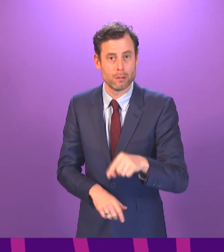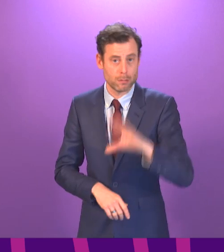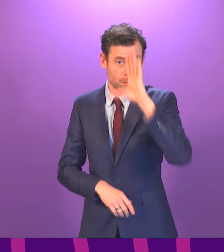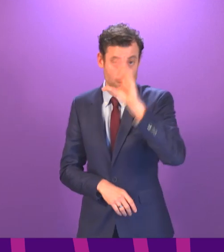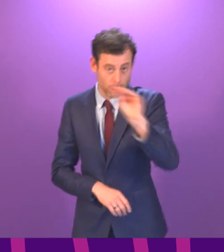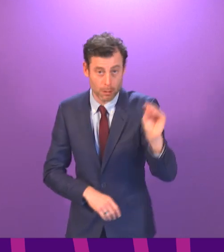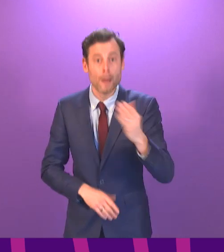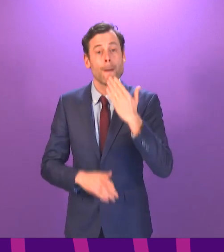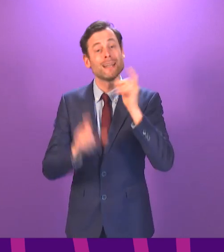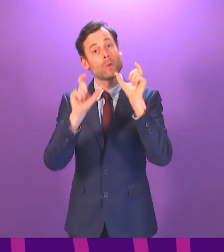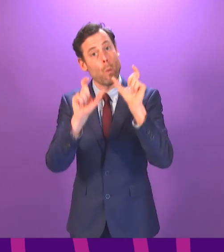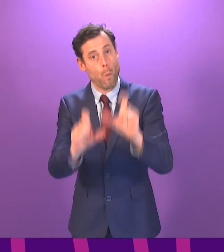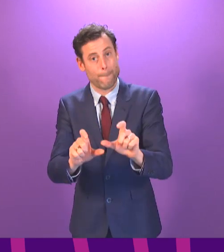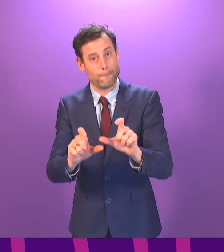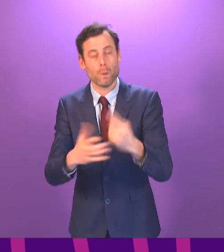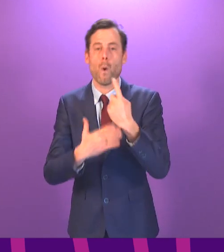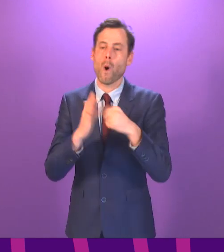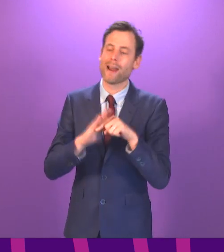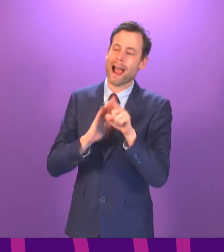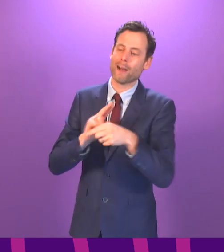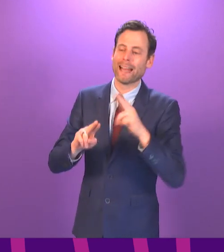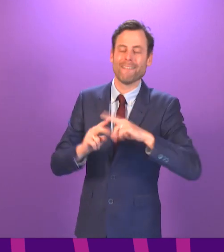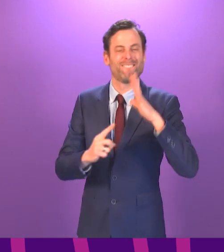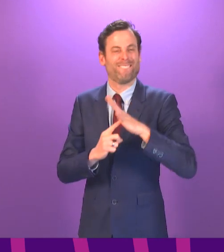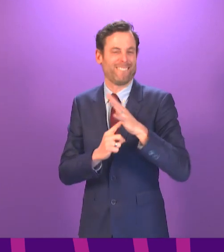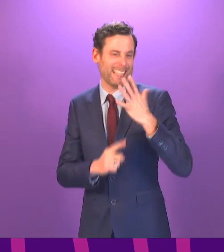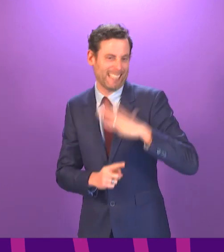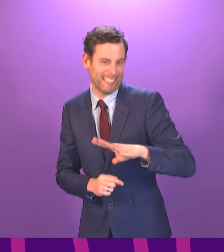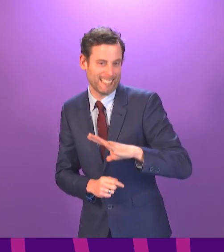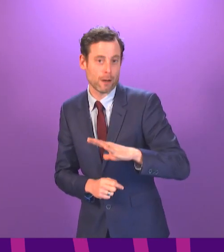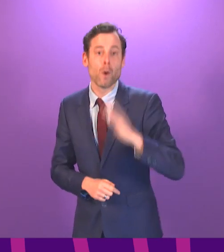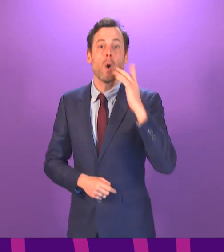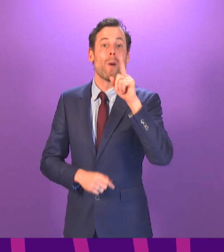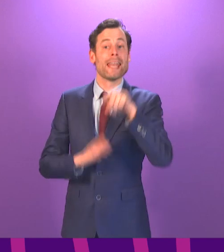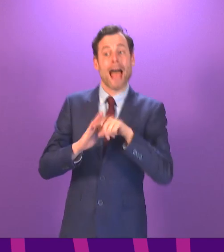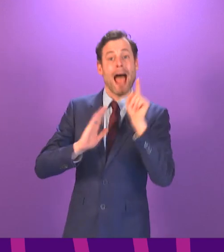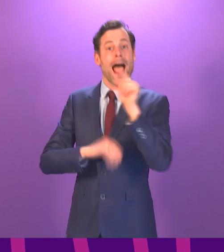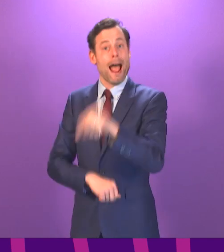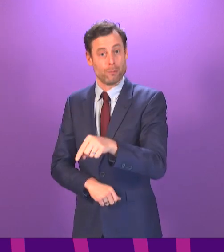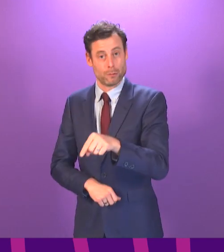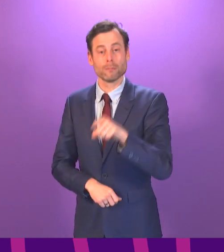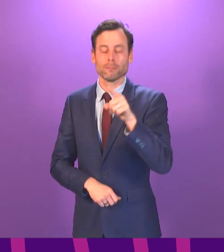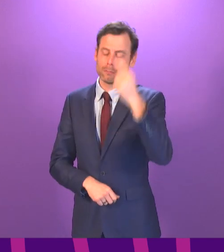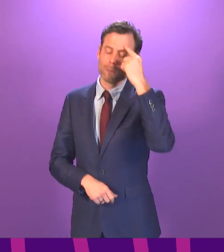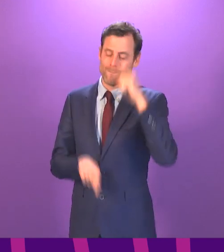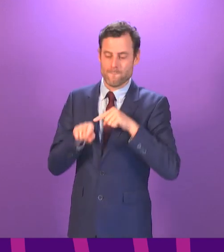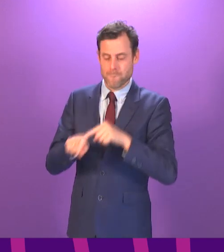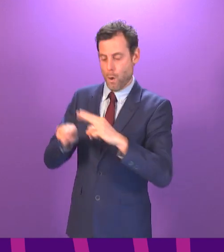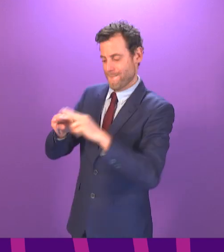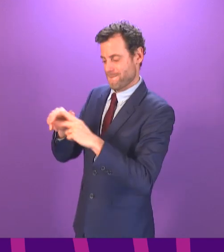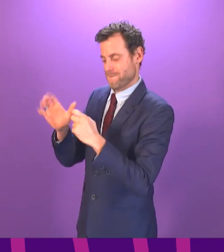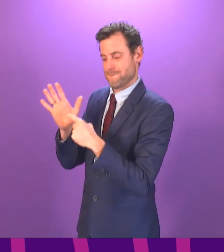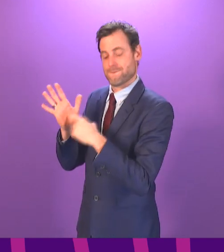of all. Please stay at home except for essential purposes. When you are out, remember the facts and advice. Please